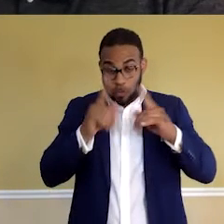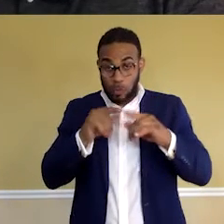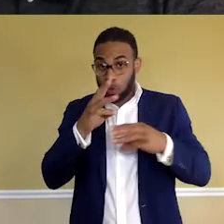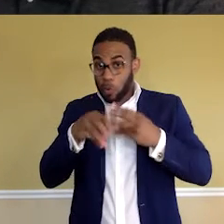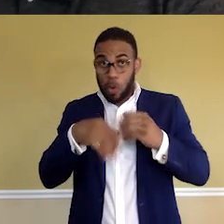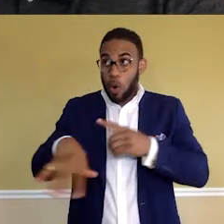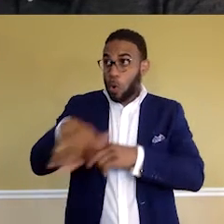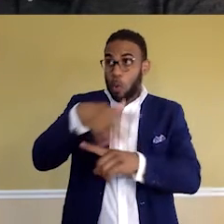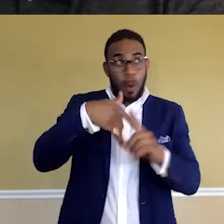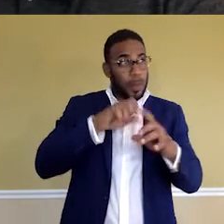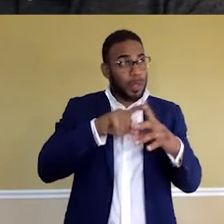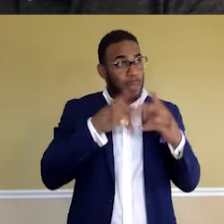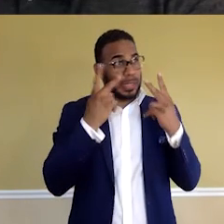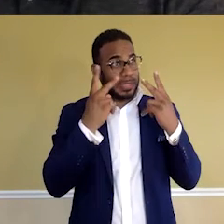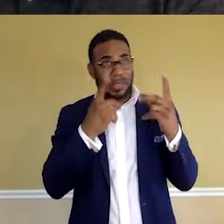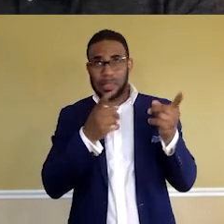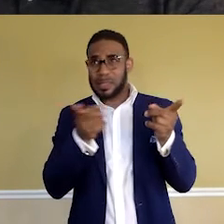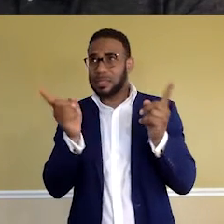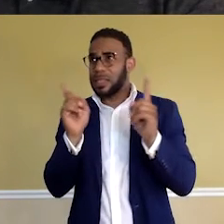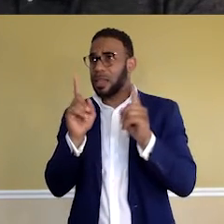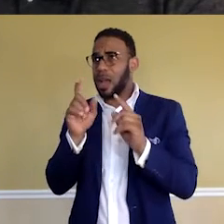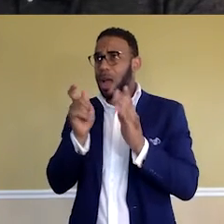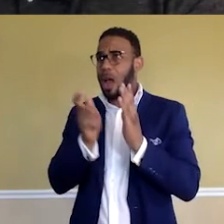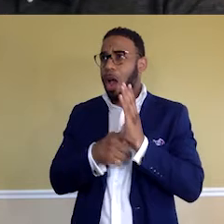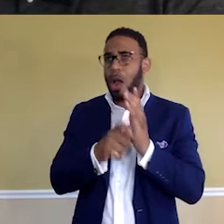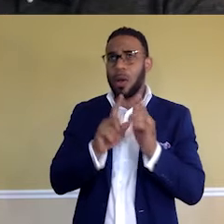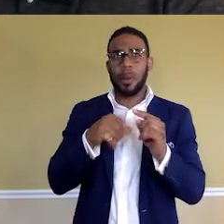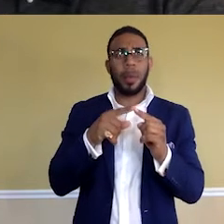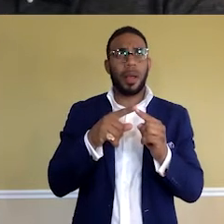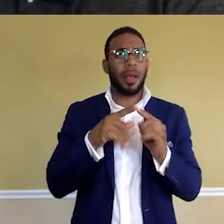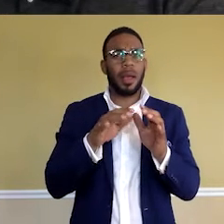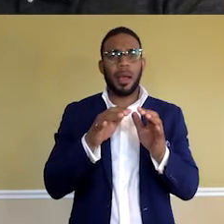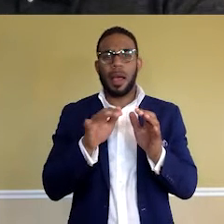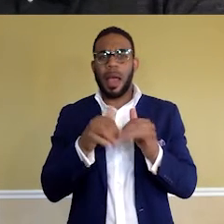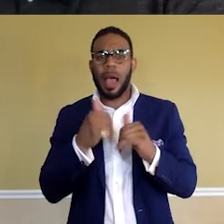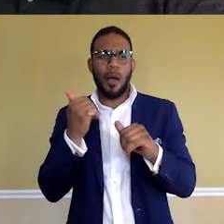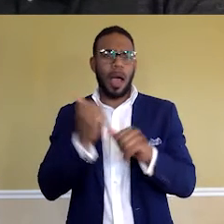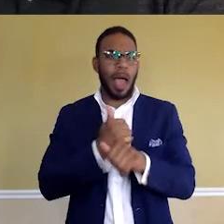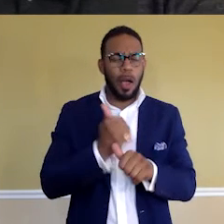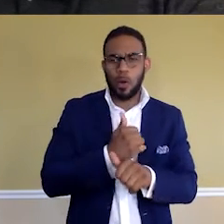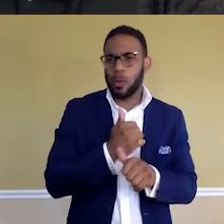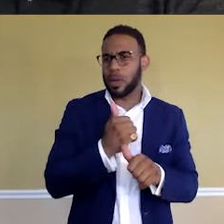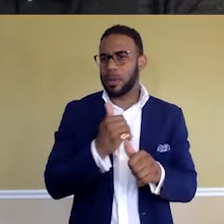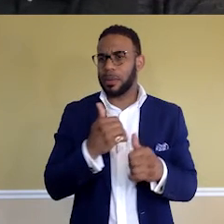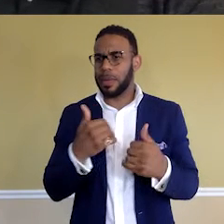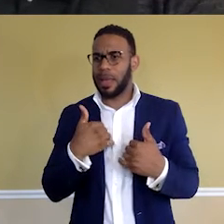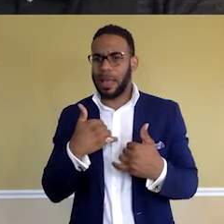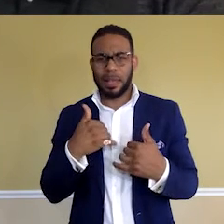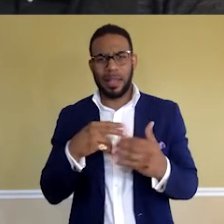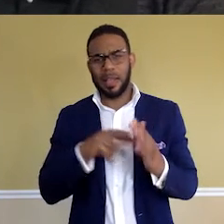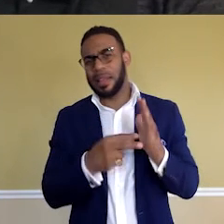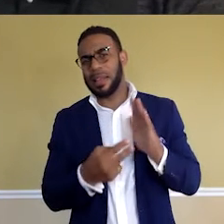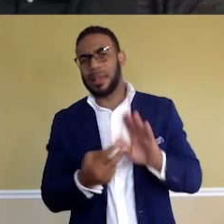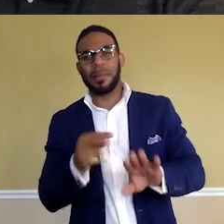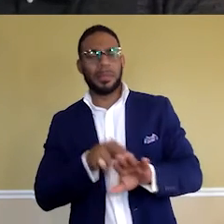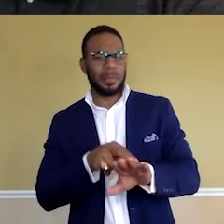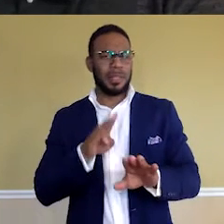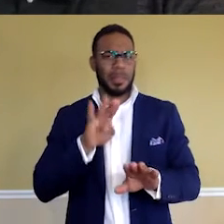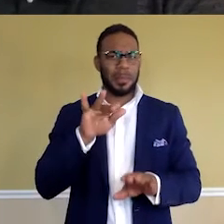me. And I started seeing these articles about how algorithms had implicit bias built into them and how that was